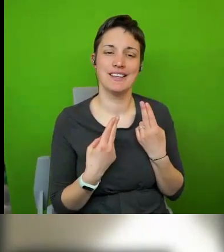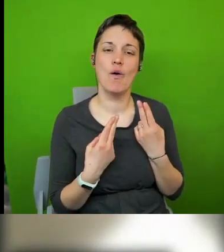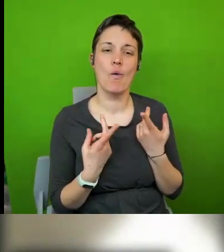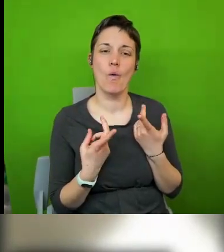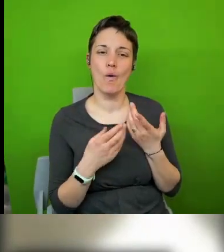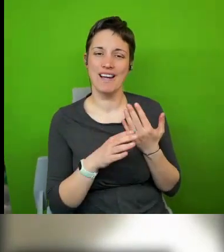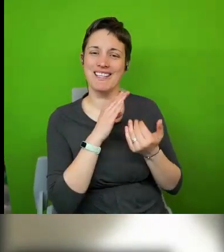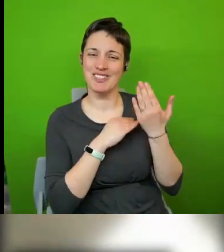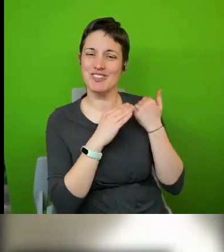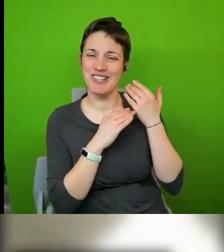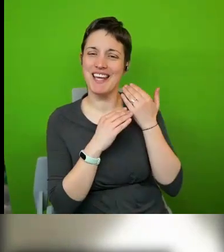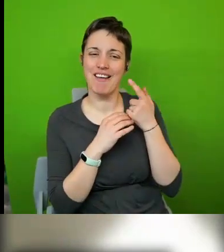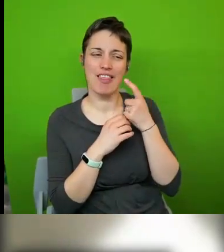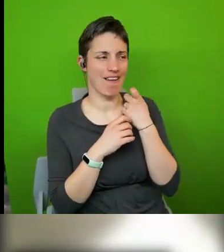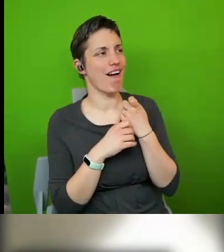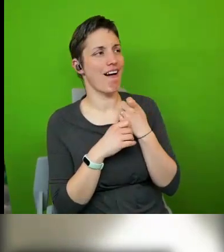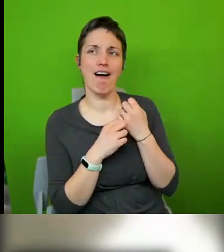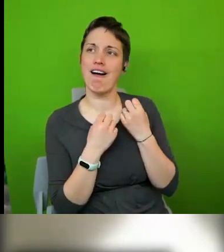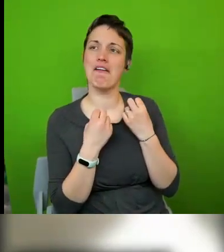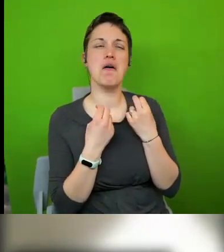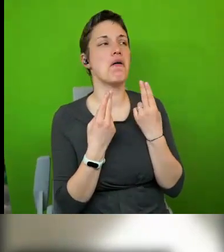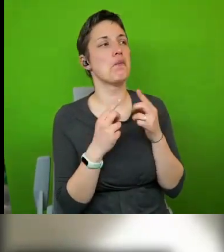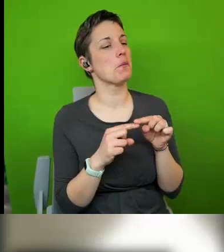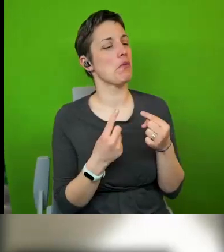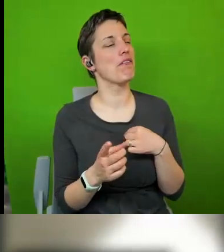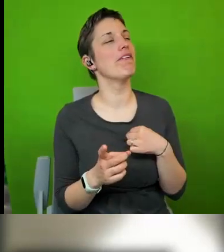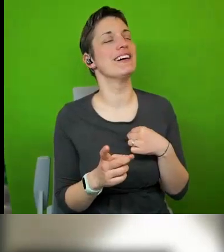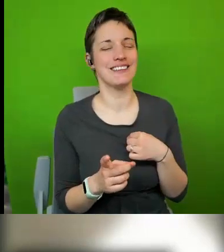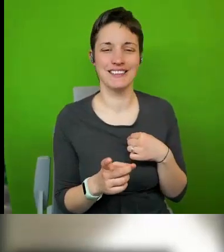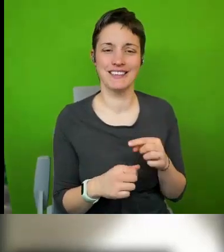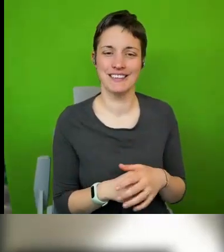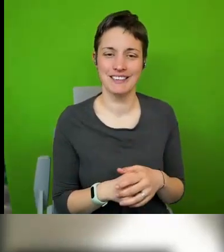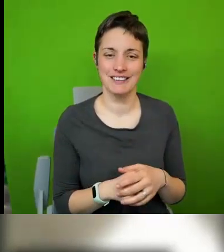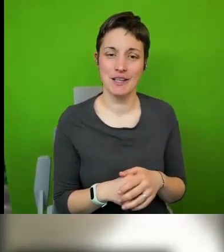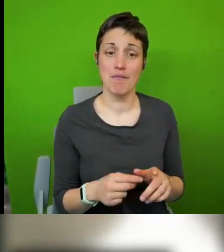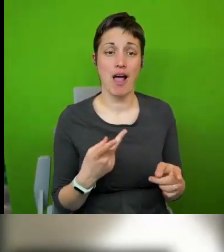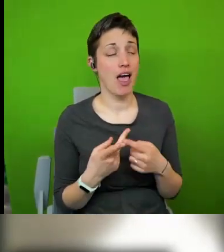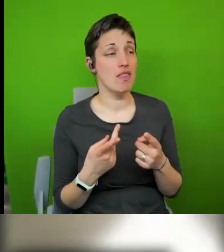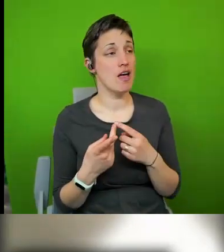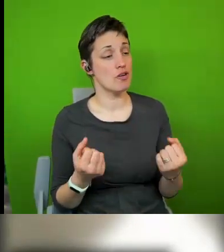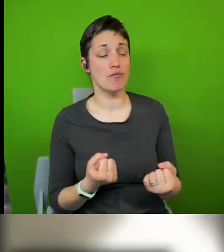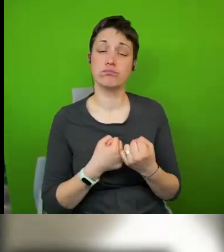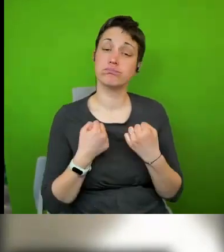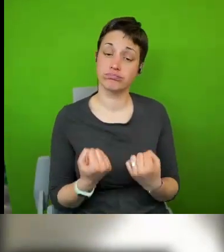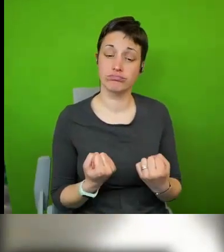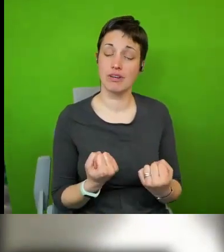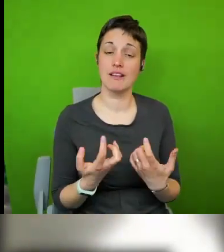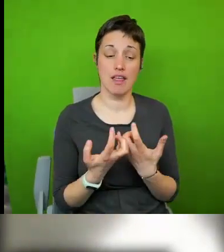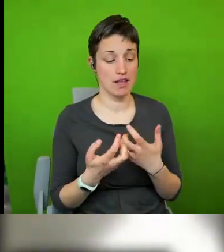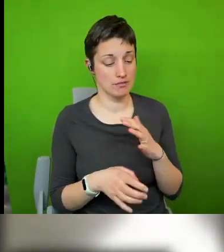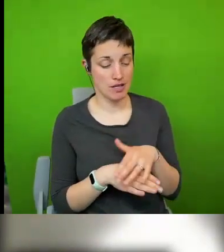through the human rights cities idea in which some cities are perhaps simply more robust in putting things forward